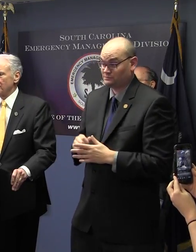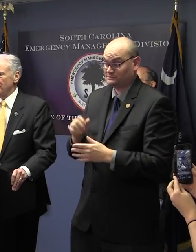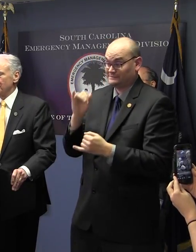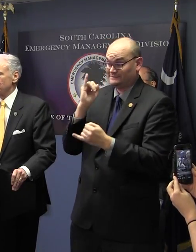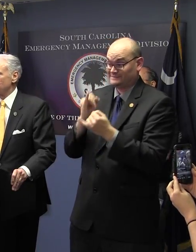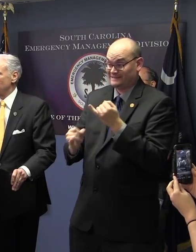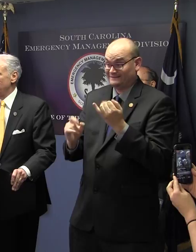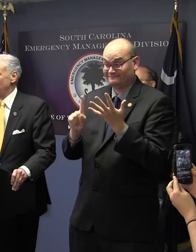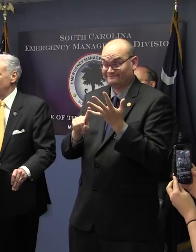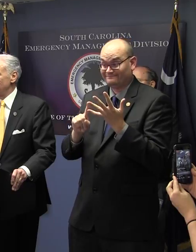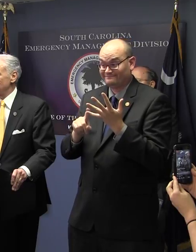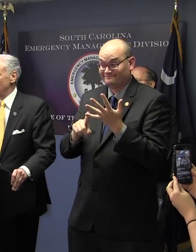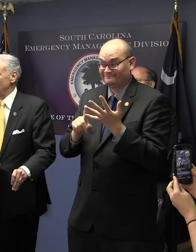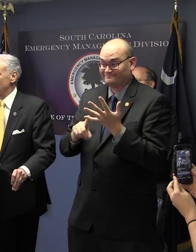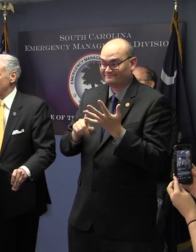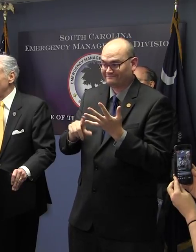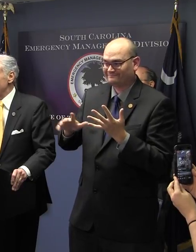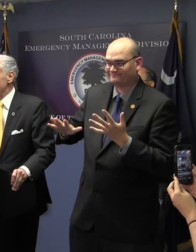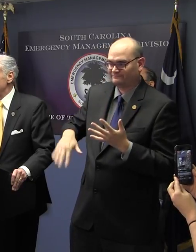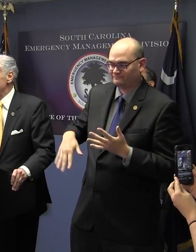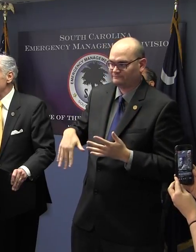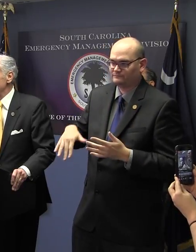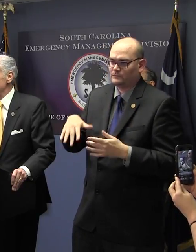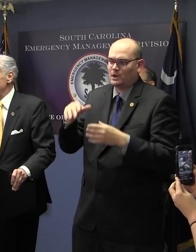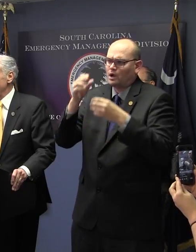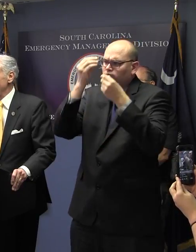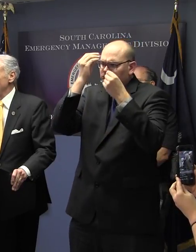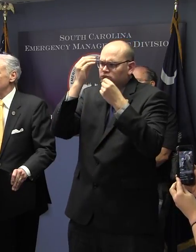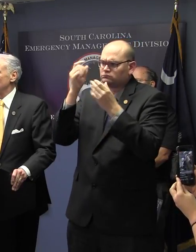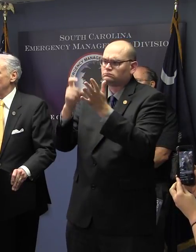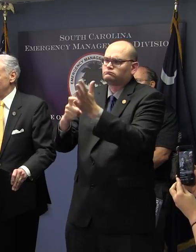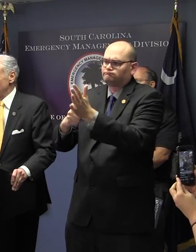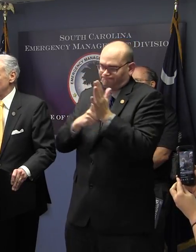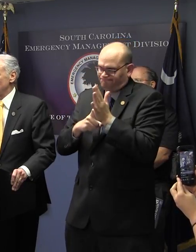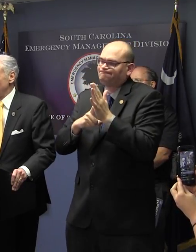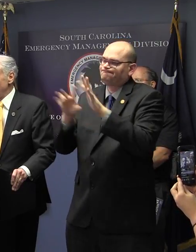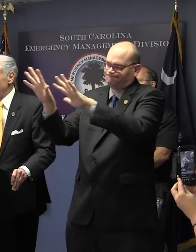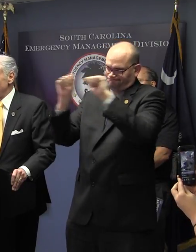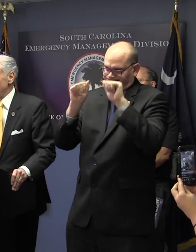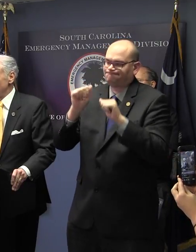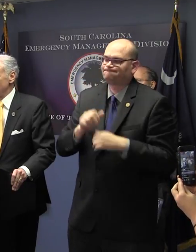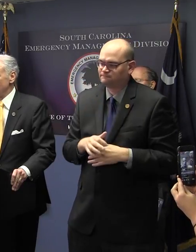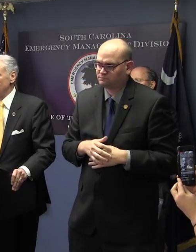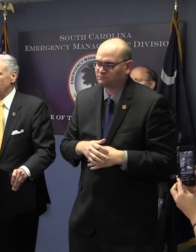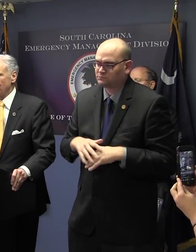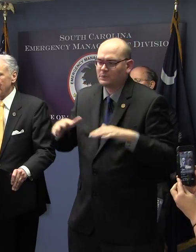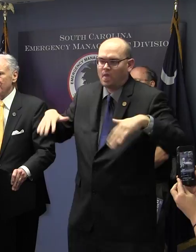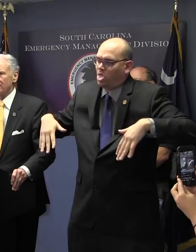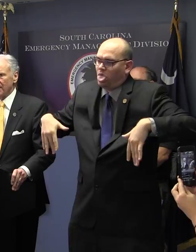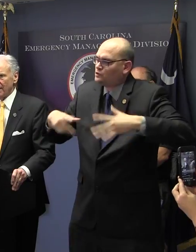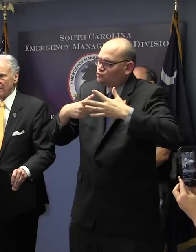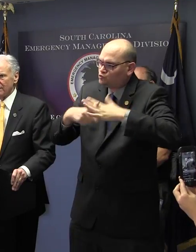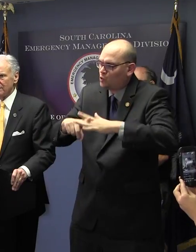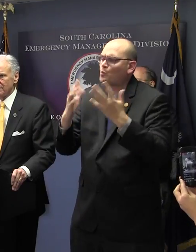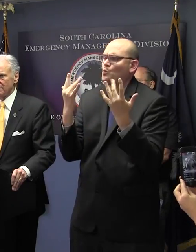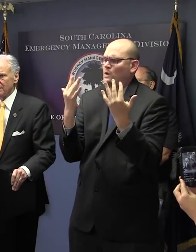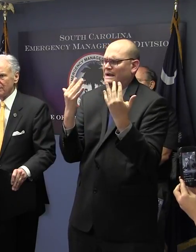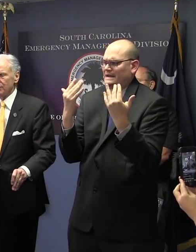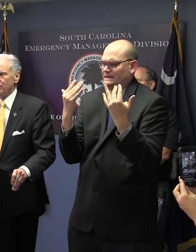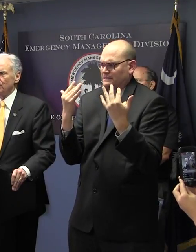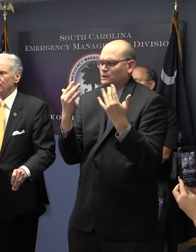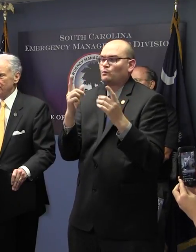order is the preparedness of the citizens. So get prepared. Do the things now